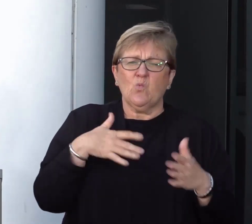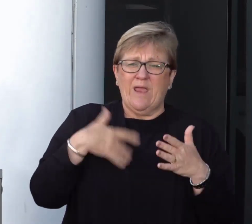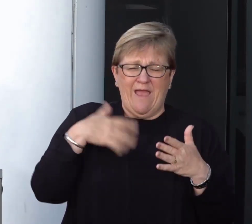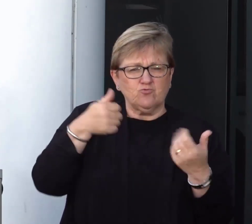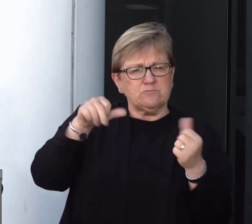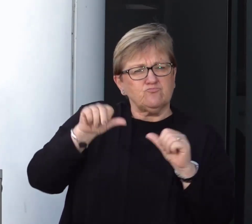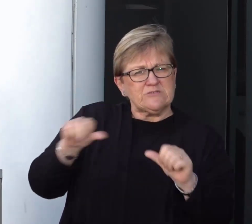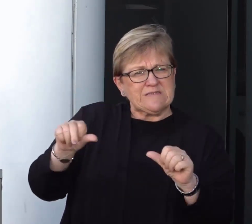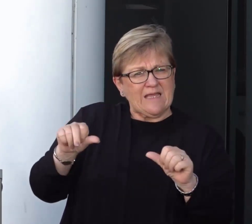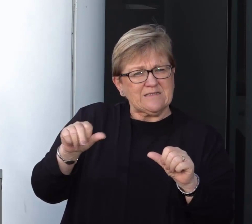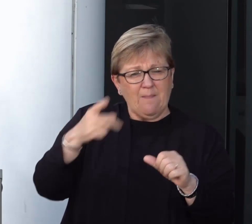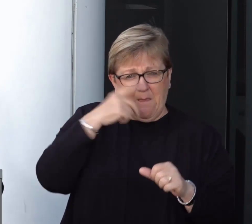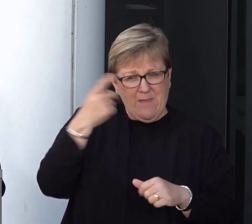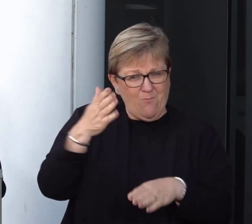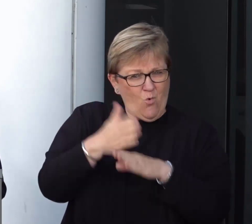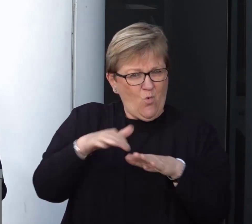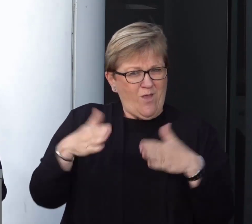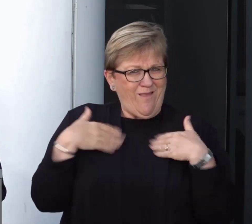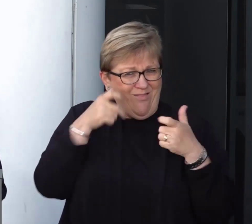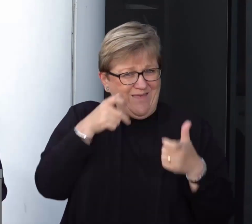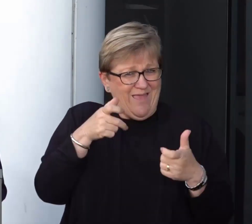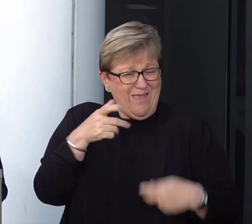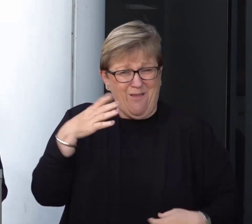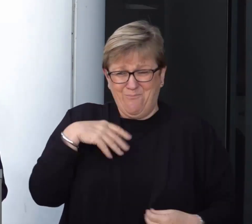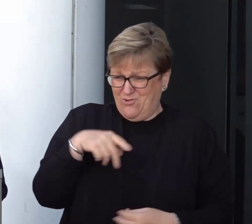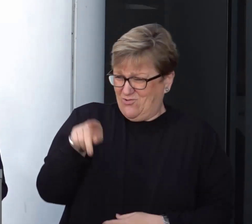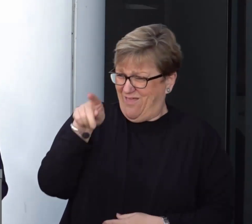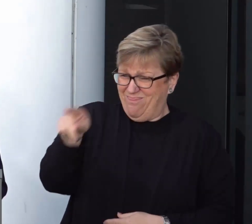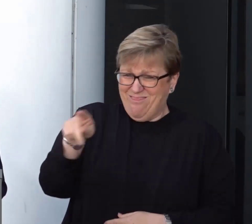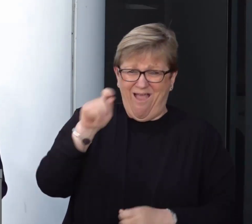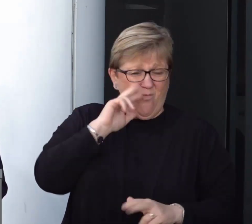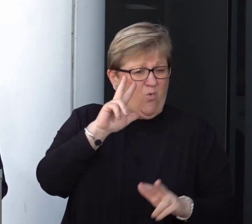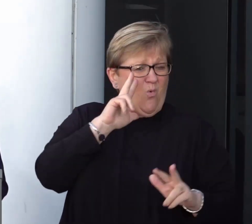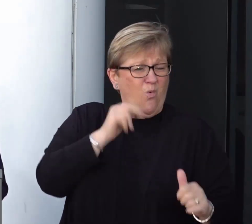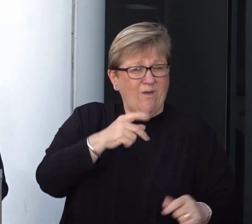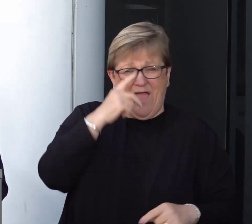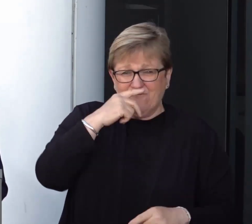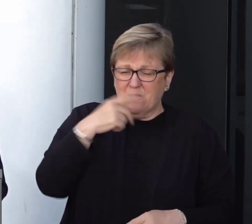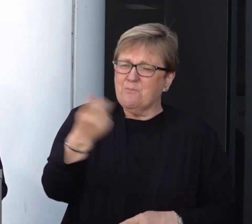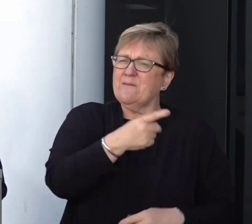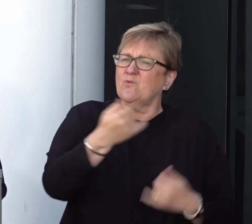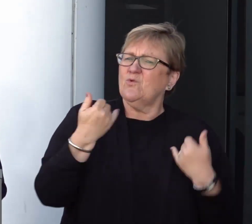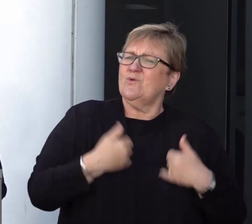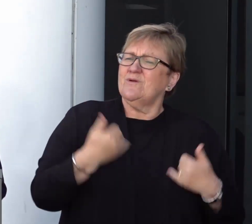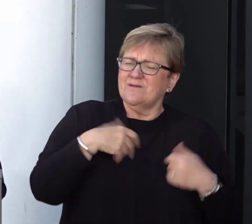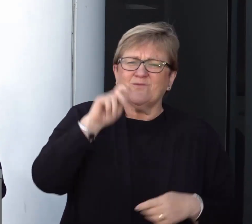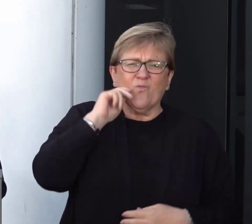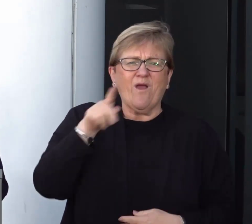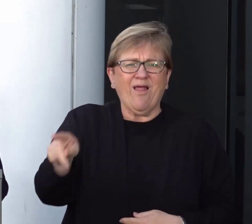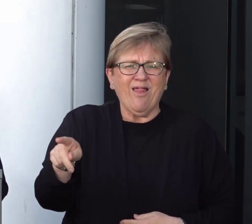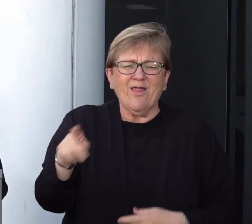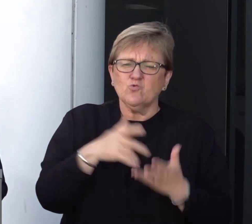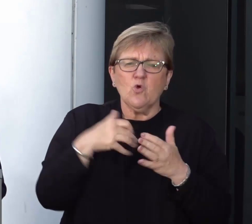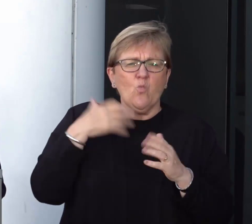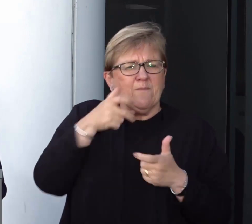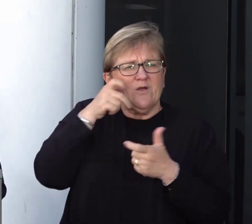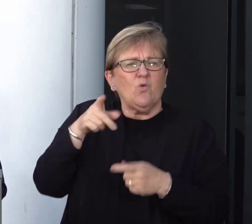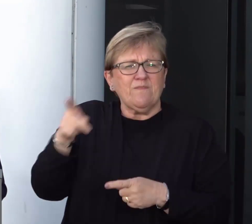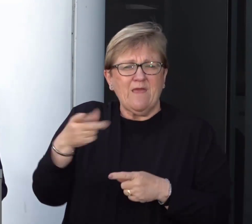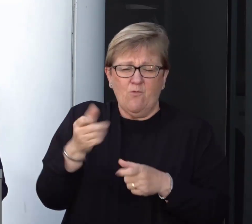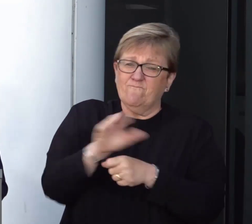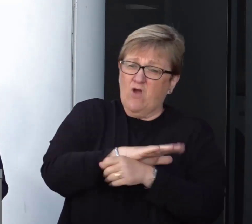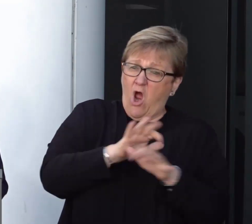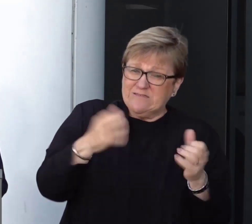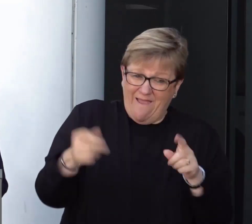protect our healthcare workers because they are the ones who will be treating people ultimately who are COVID